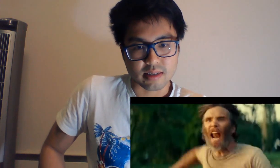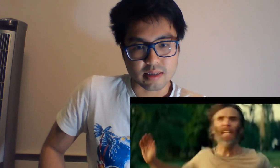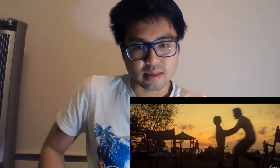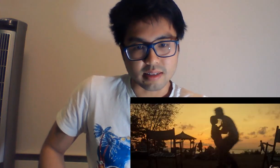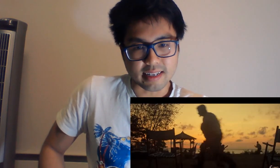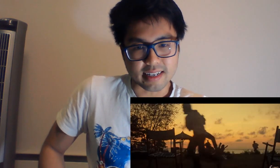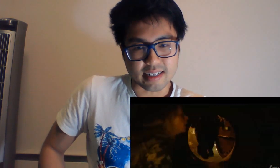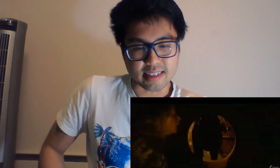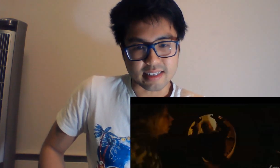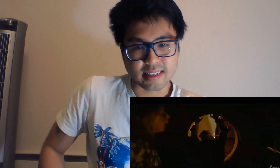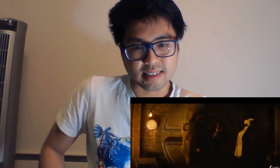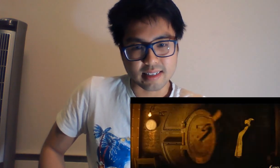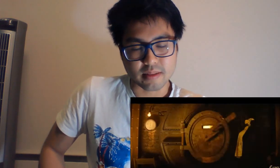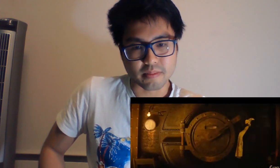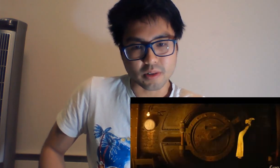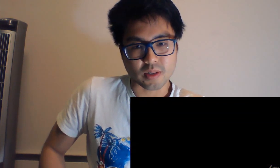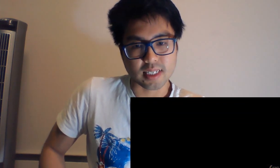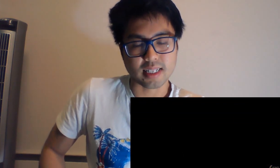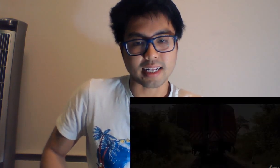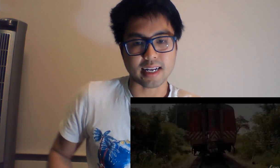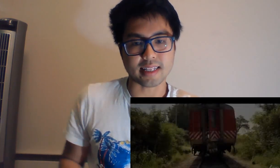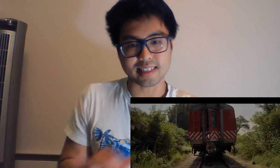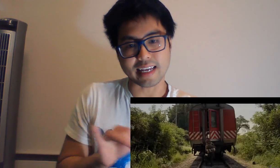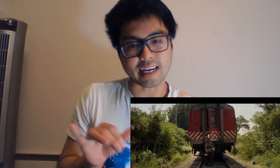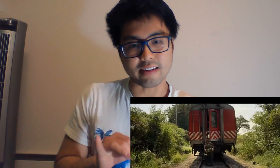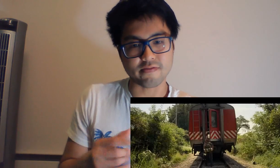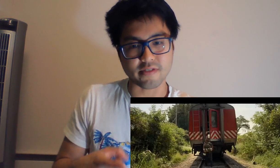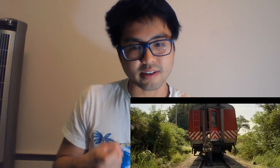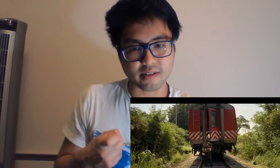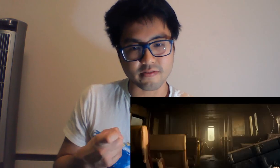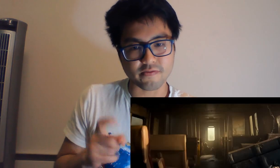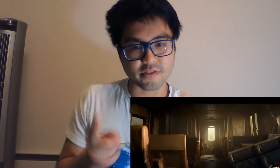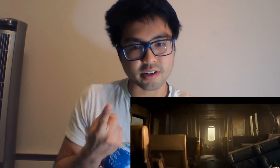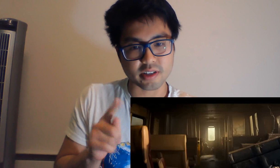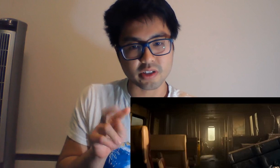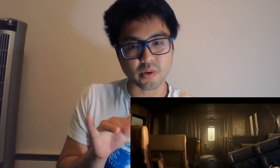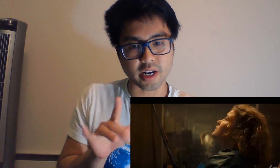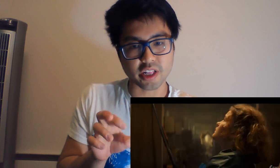Yeah, it's mostly the city from the trailer.